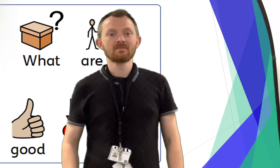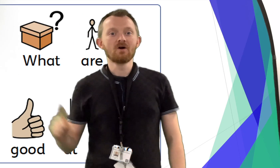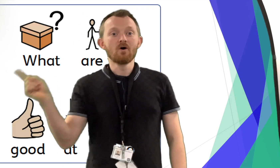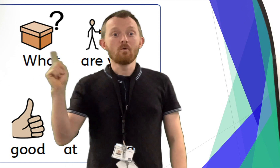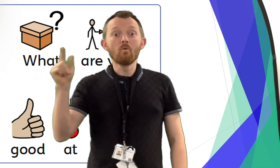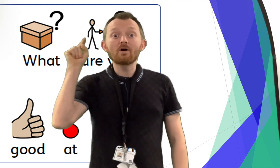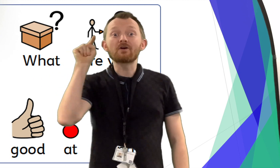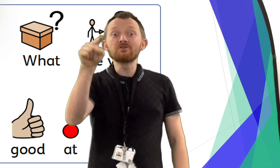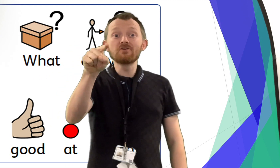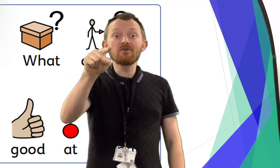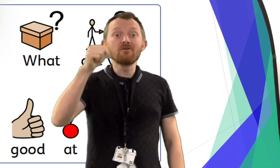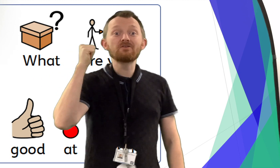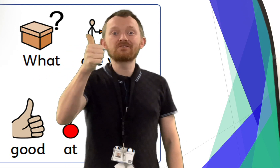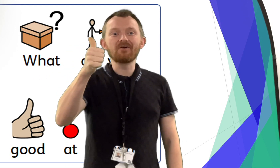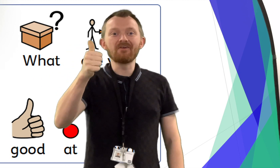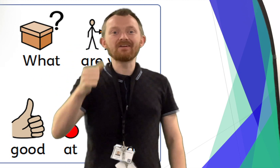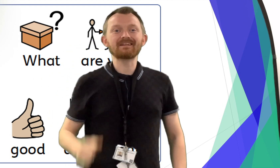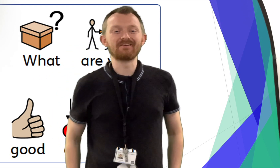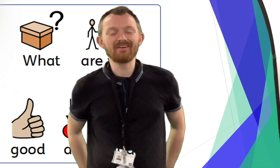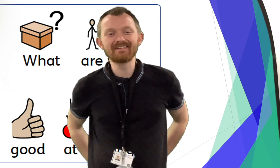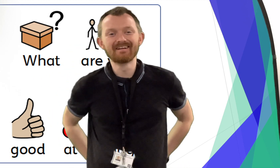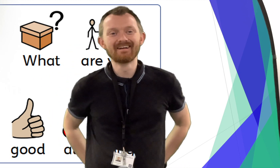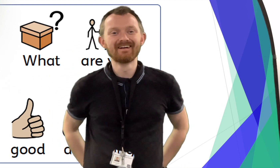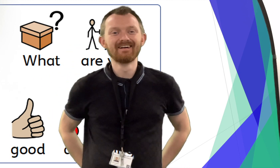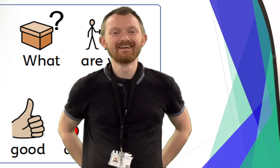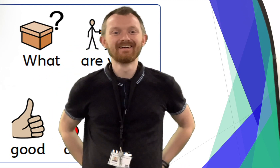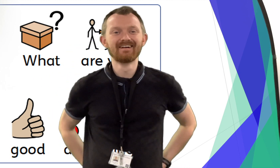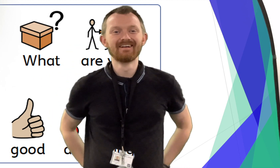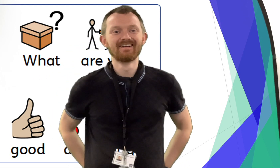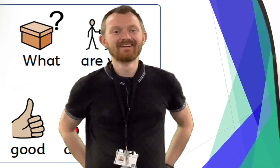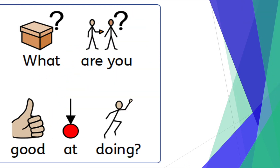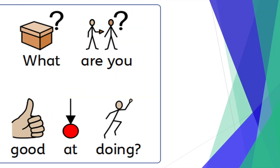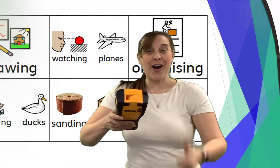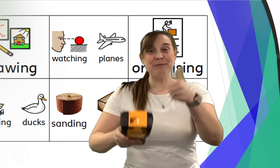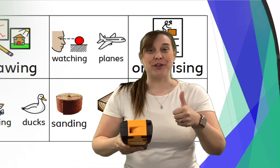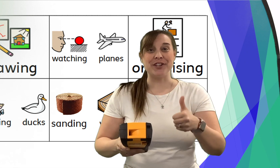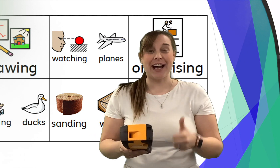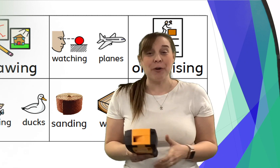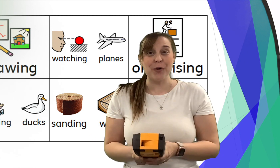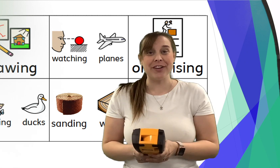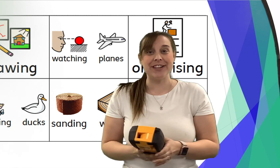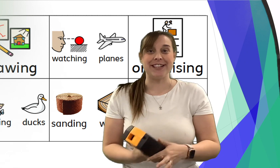What are you good at doing? I'm good at organising.